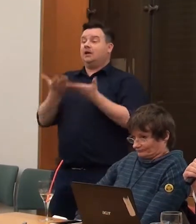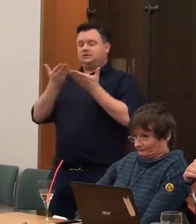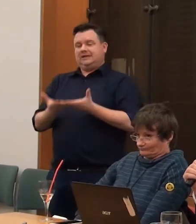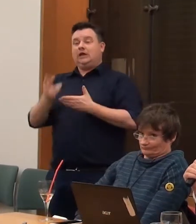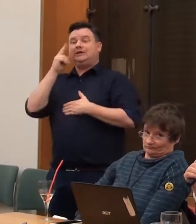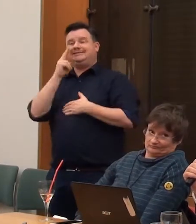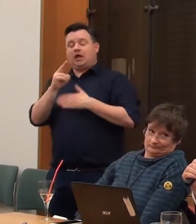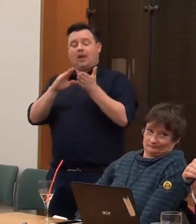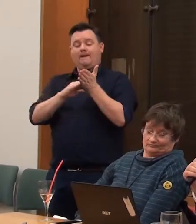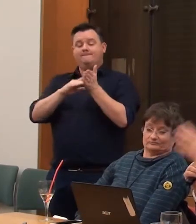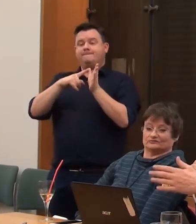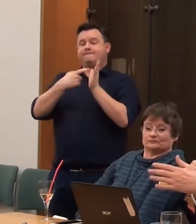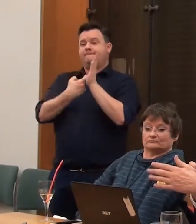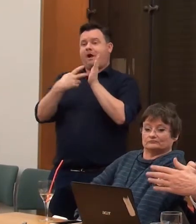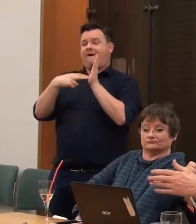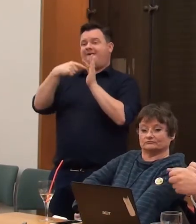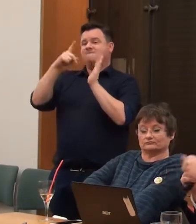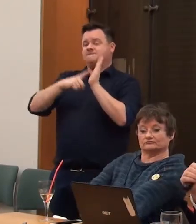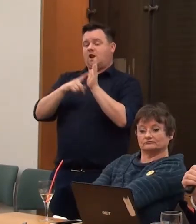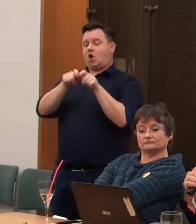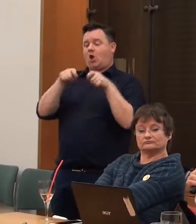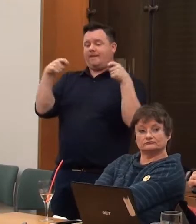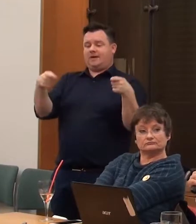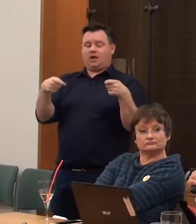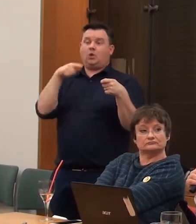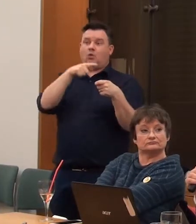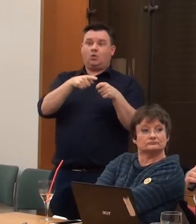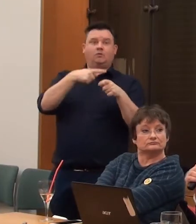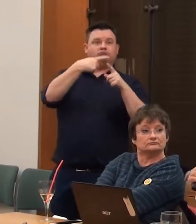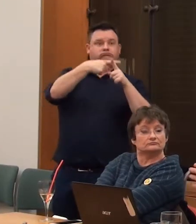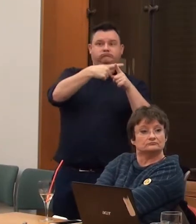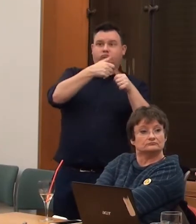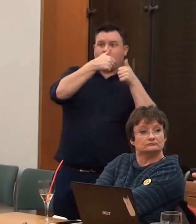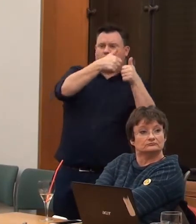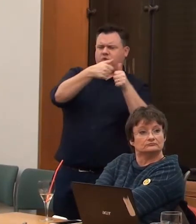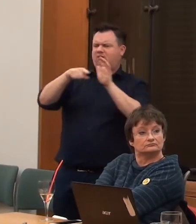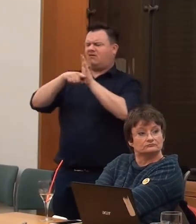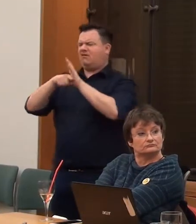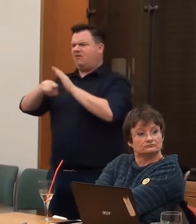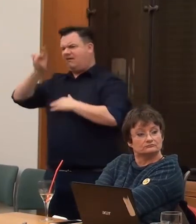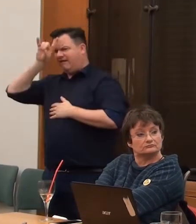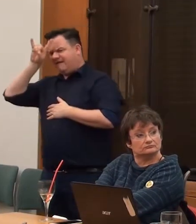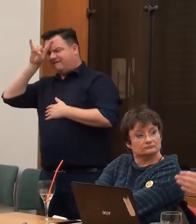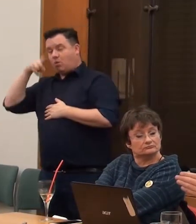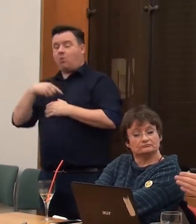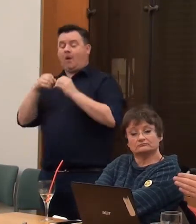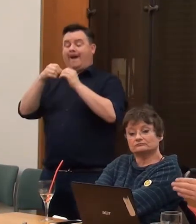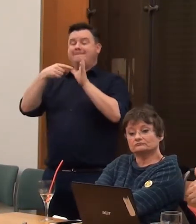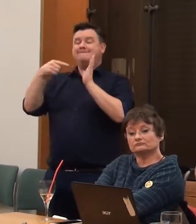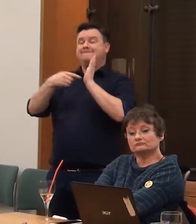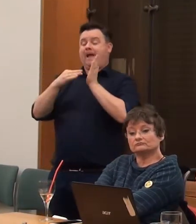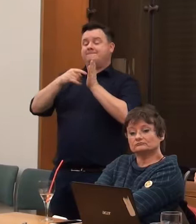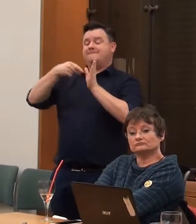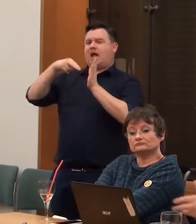we see good looking good, bad looking bad. Batman, two-facing Batman, one side good, one side